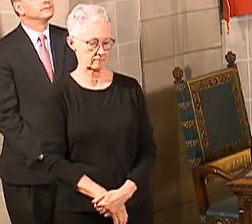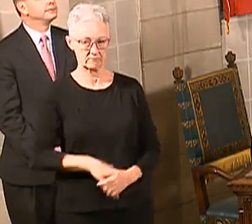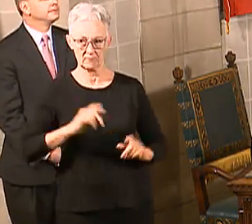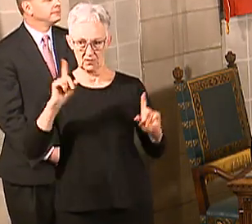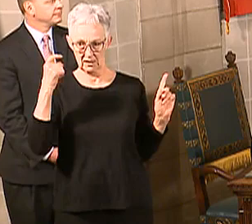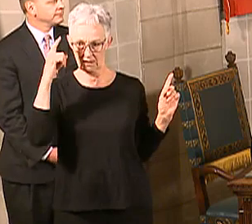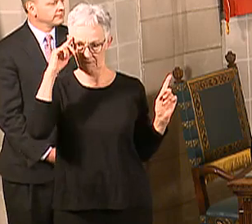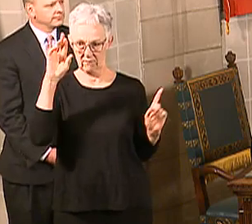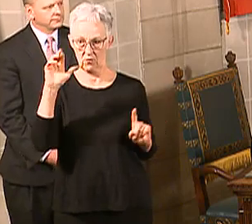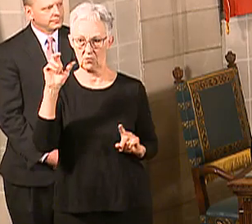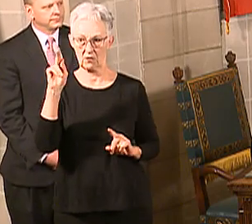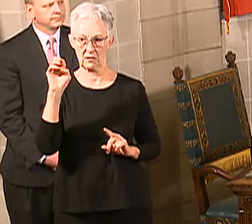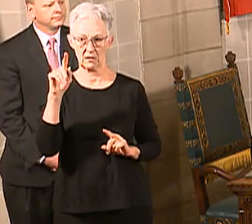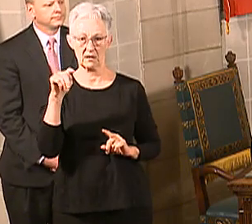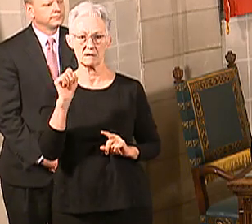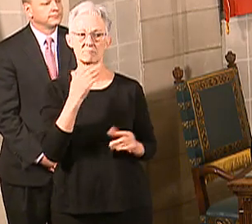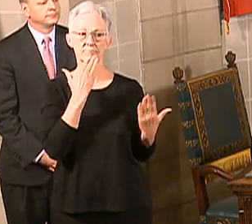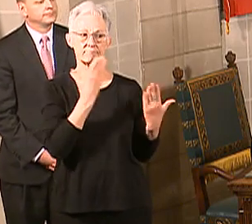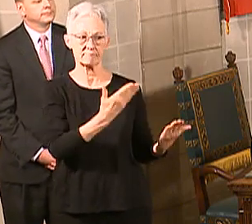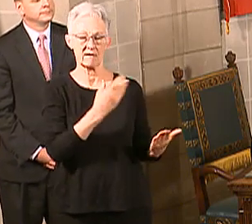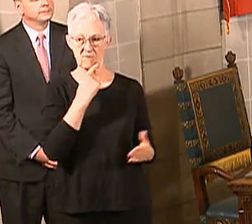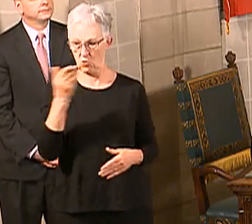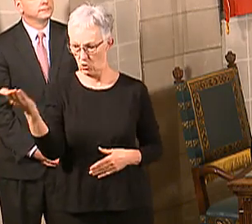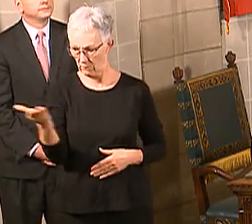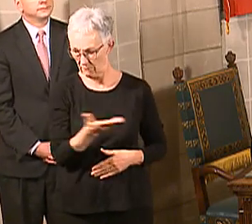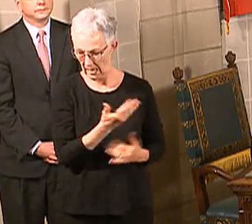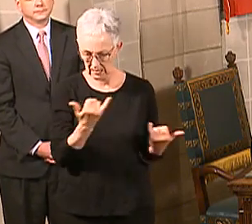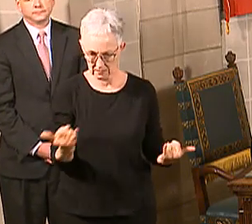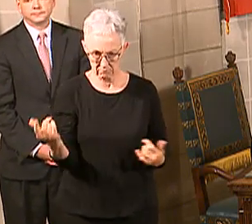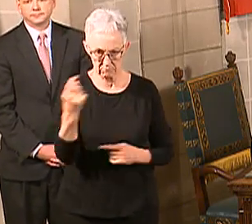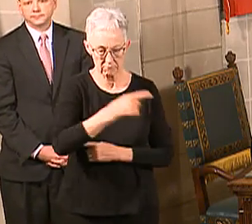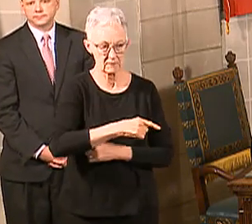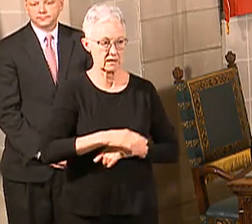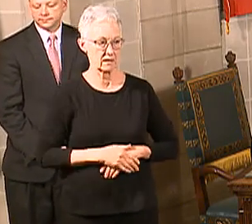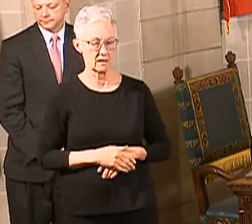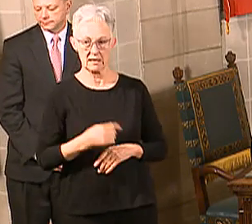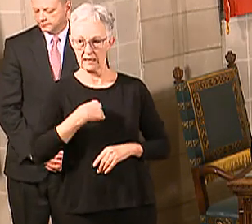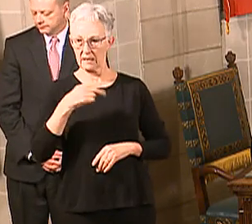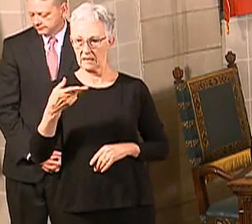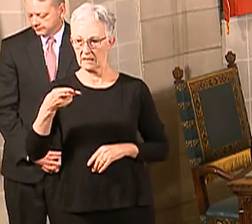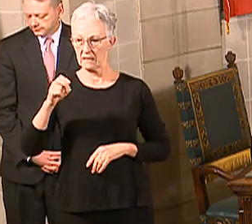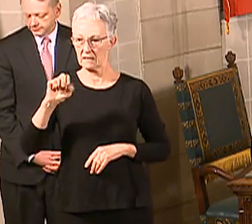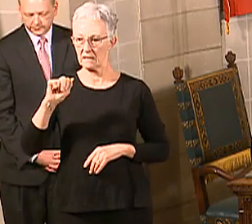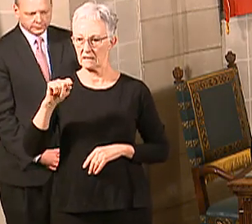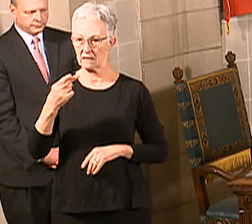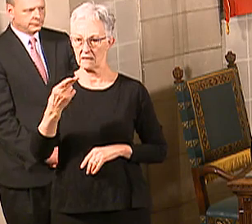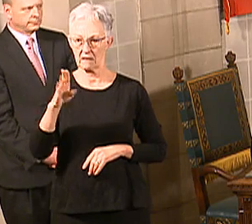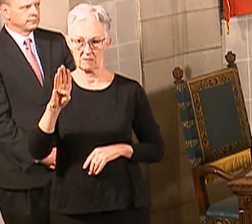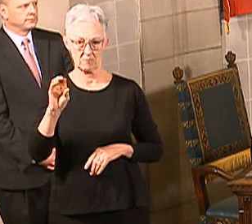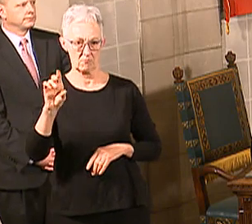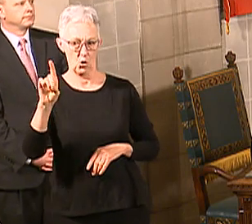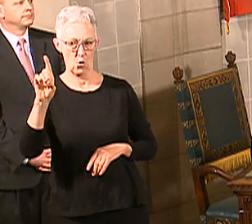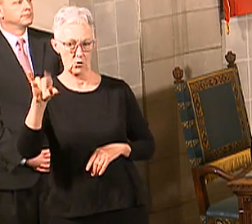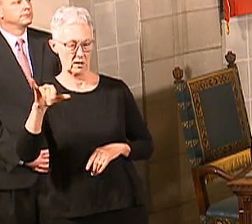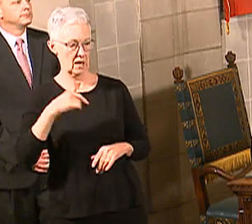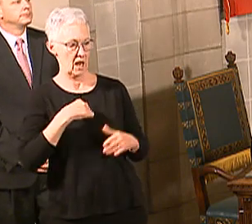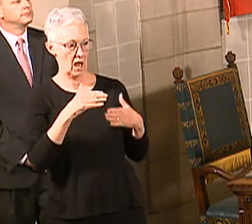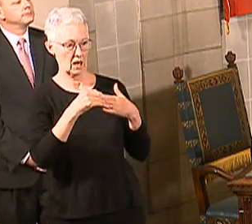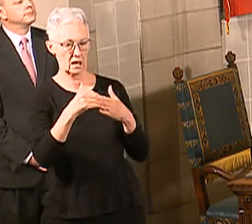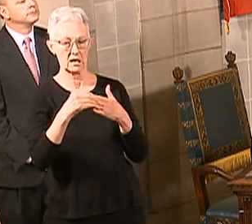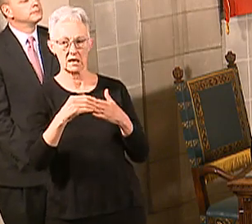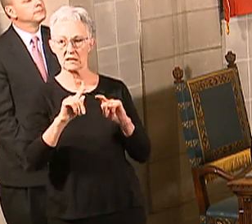Governor Ricketts, thank you for inviting me today for this opportunity. As the governor said, I am Heath Bode. I have the privilege of leading the team at the Nebraska Health Care